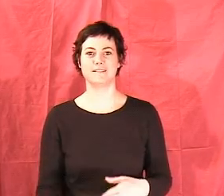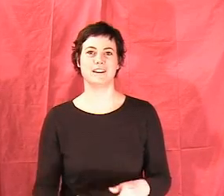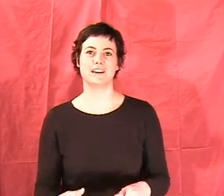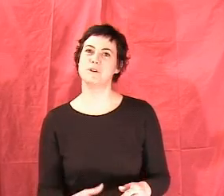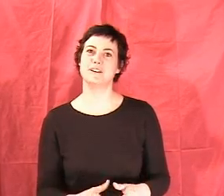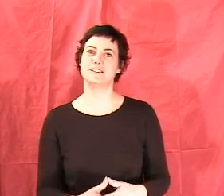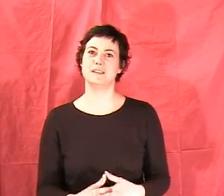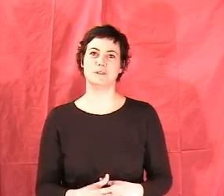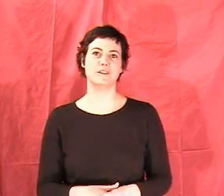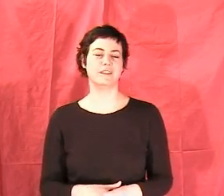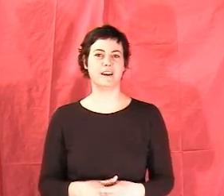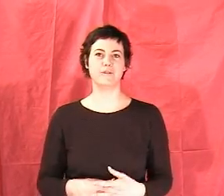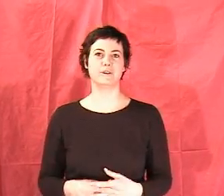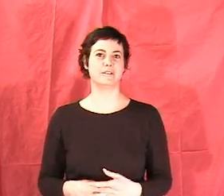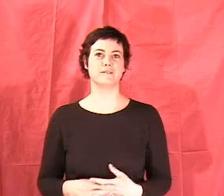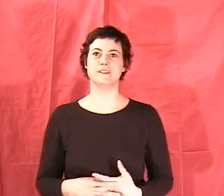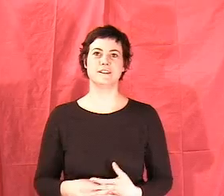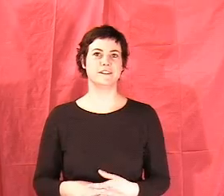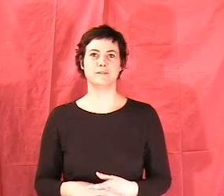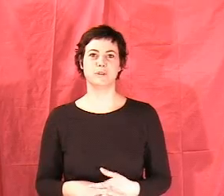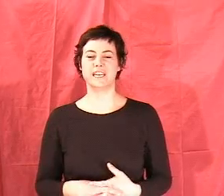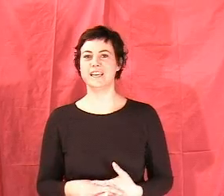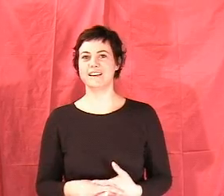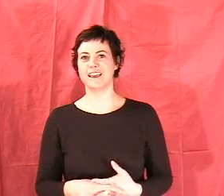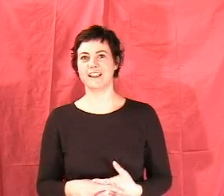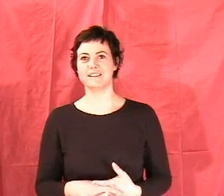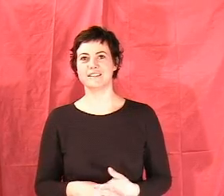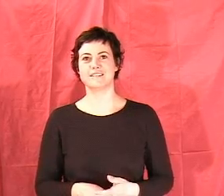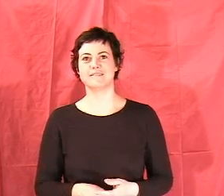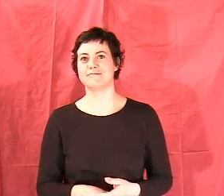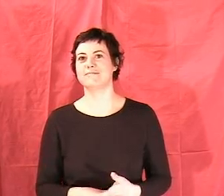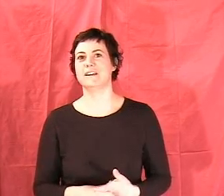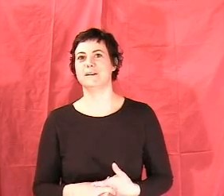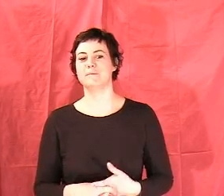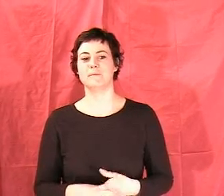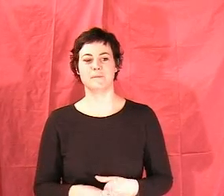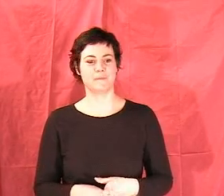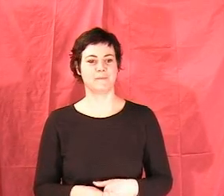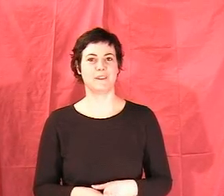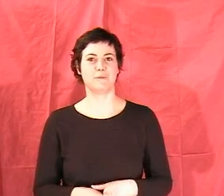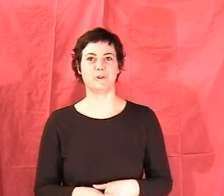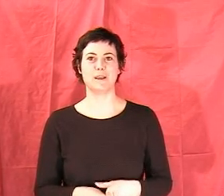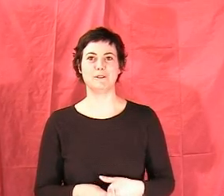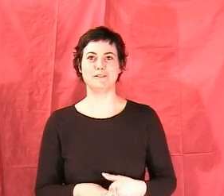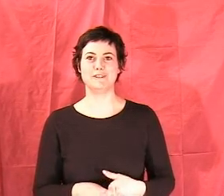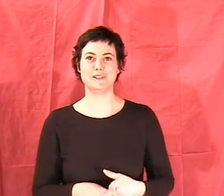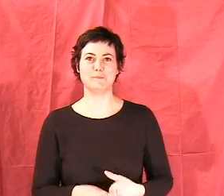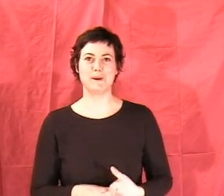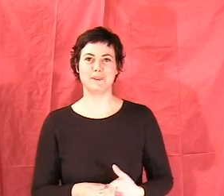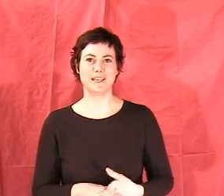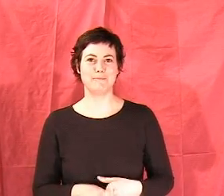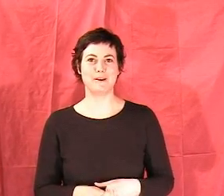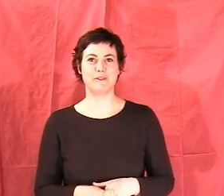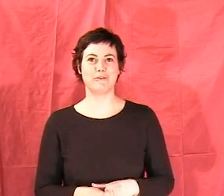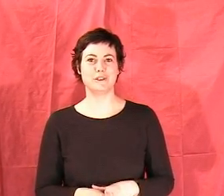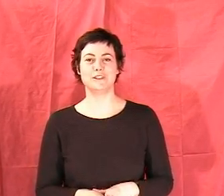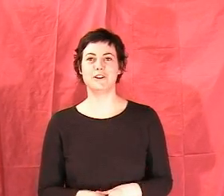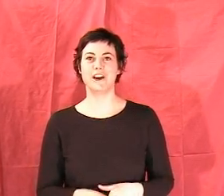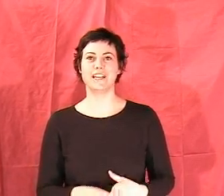a couple little snips here and there were plenty. And then we were able to finish him up and get him out before he started crying.